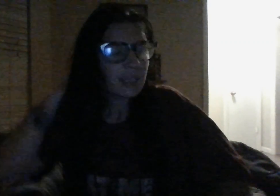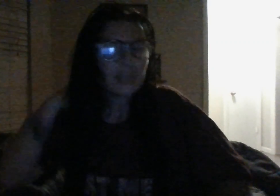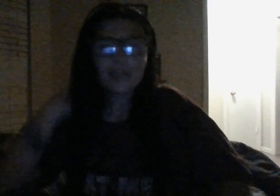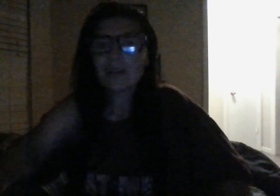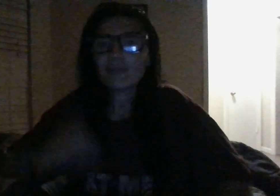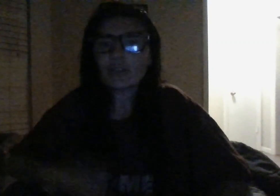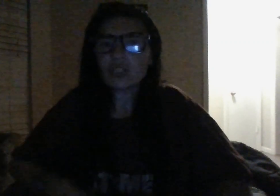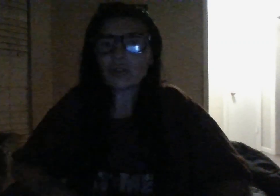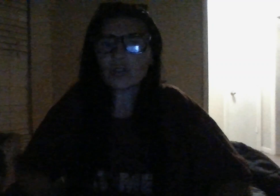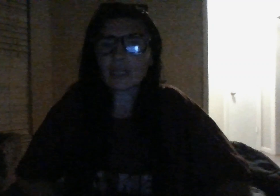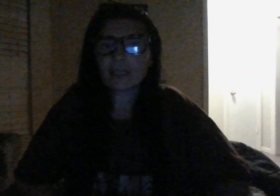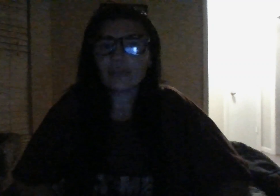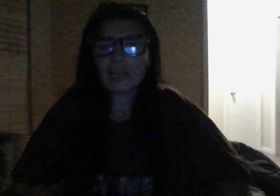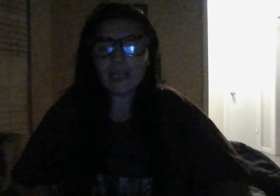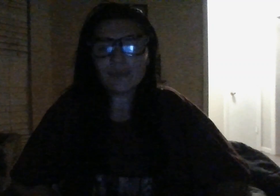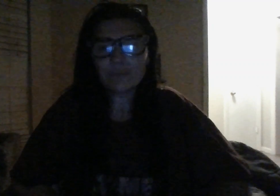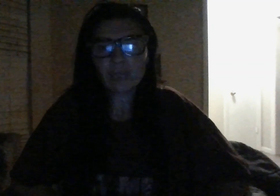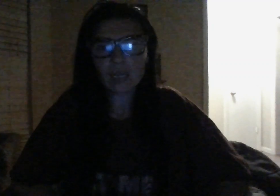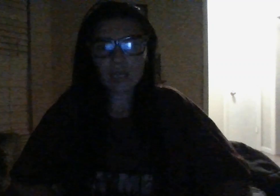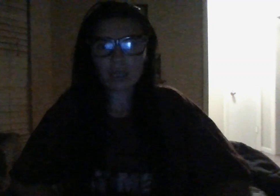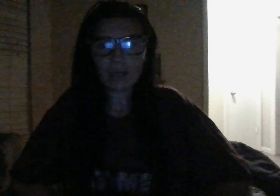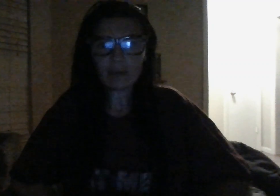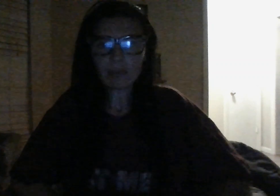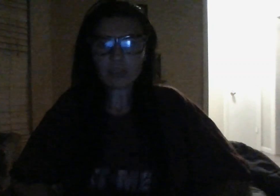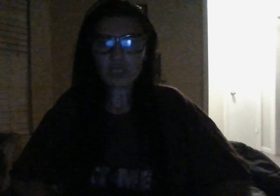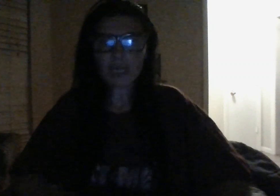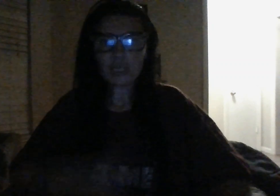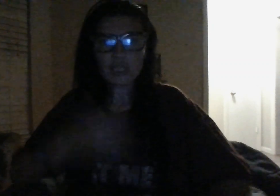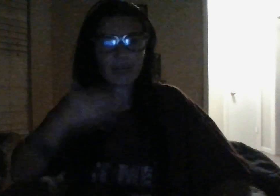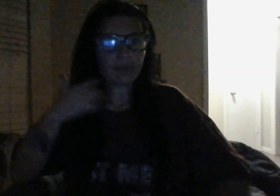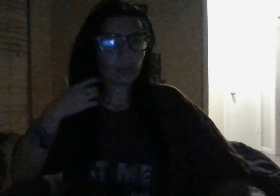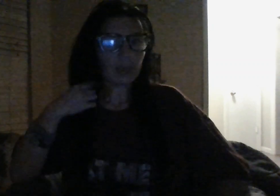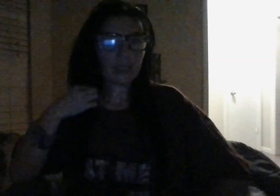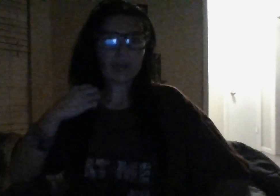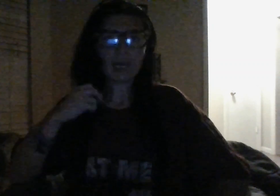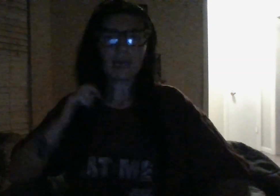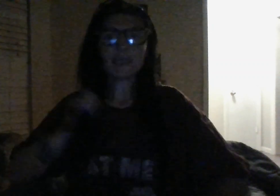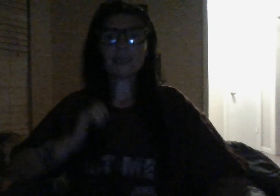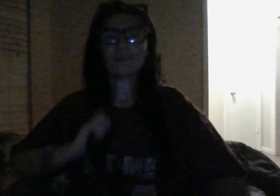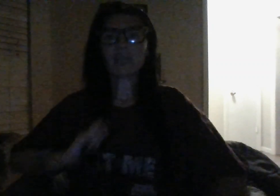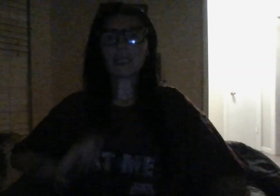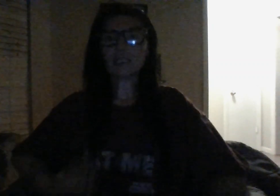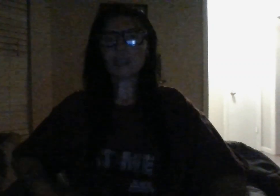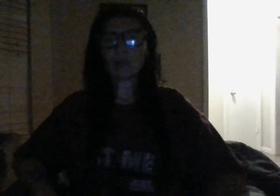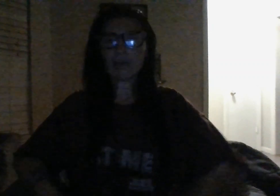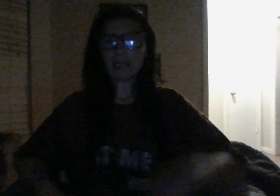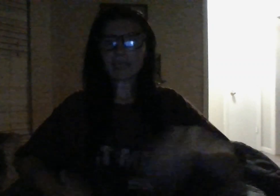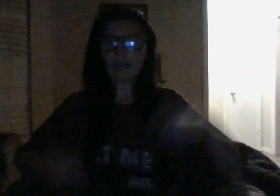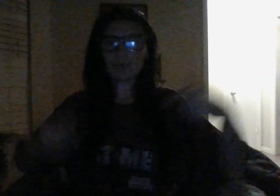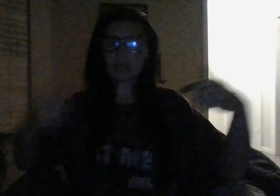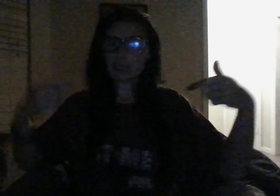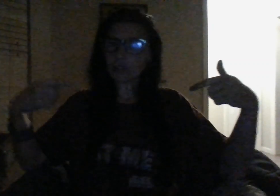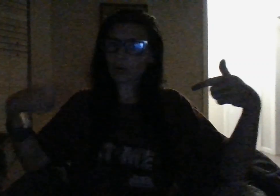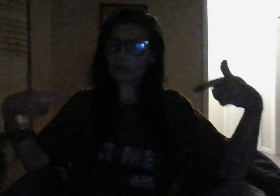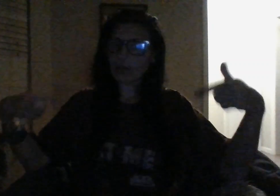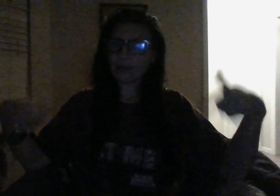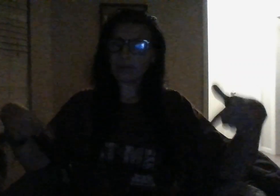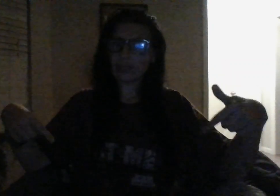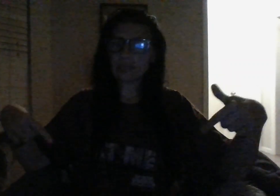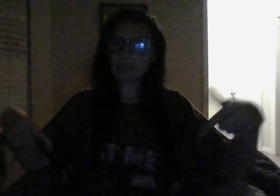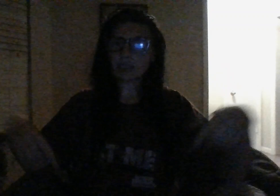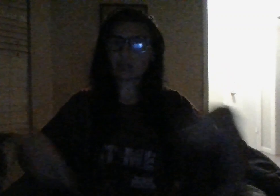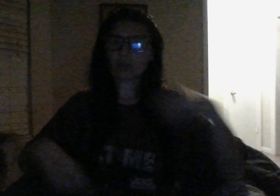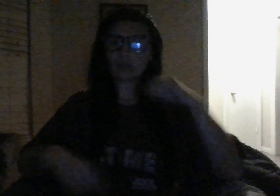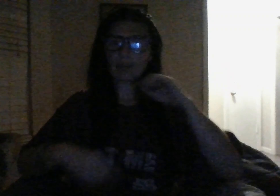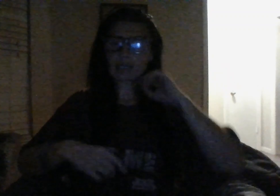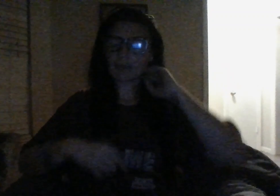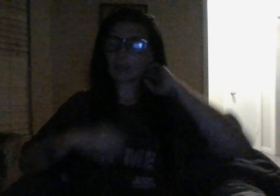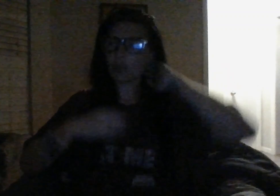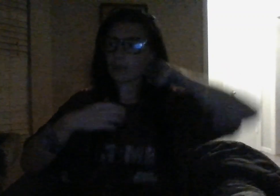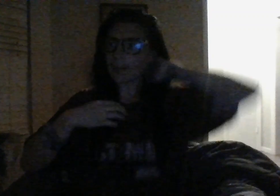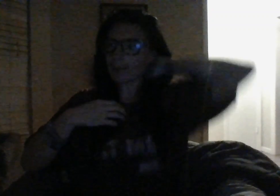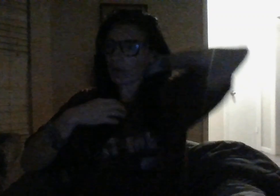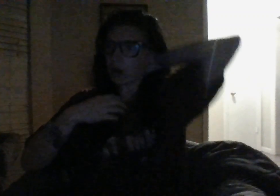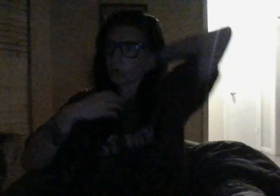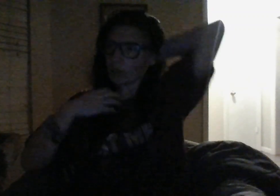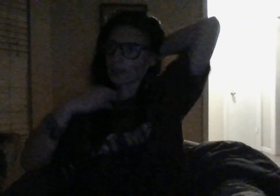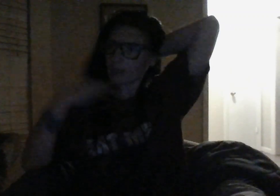free general collective reading love and appreciate each and every one of you guys if you'd like to donate it's high priestess 205 the links in the description box below paypal only